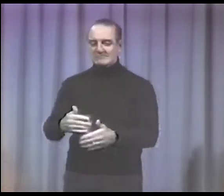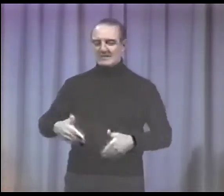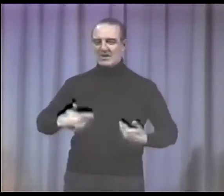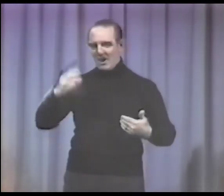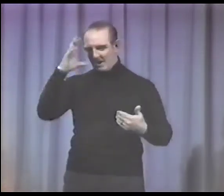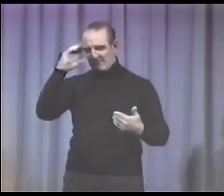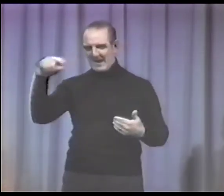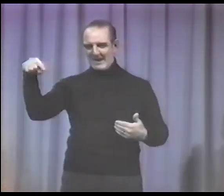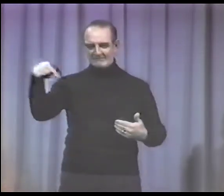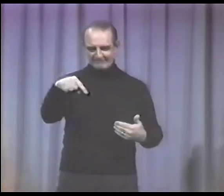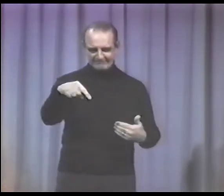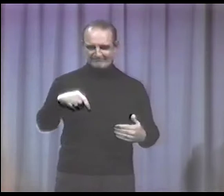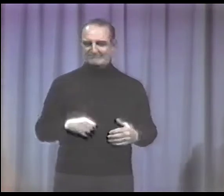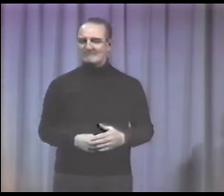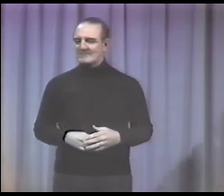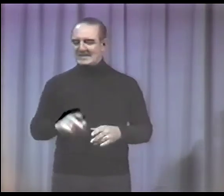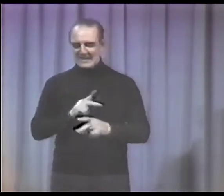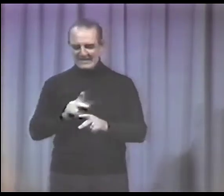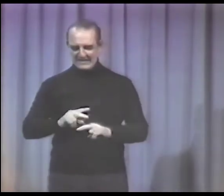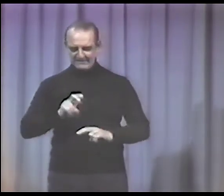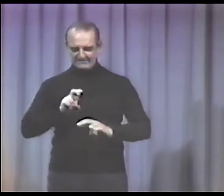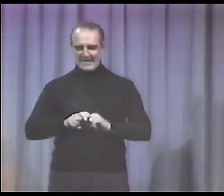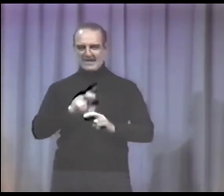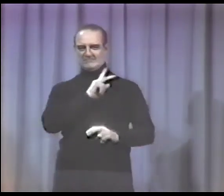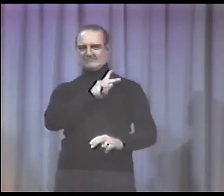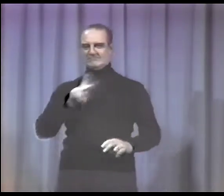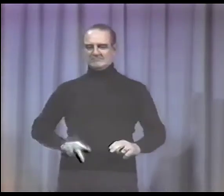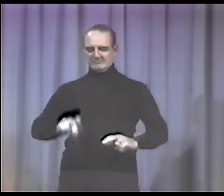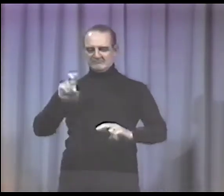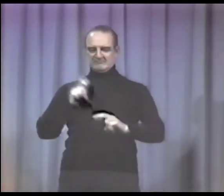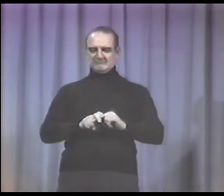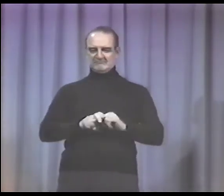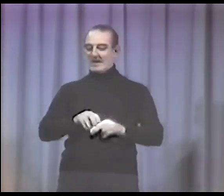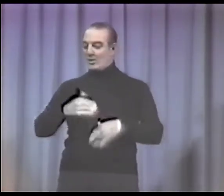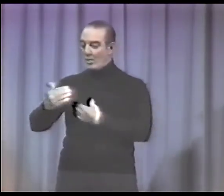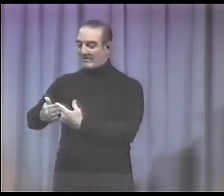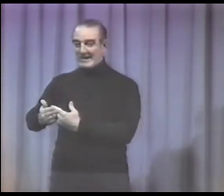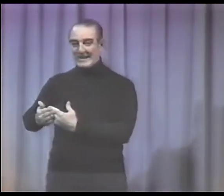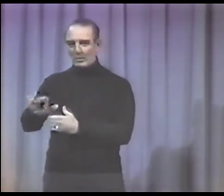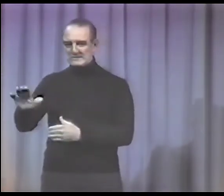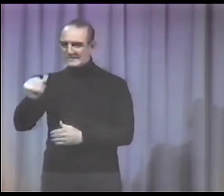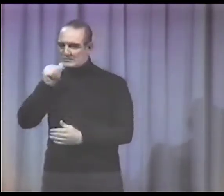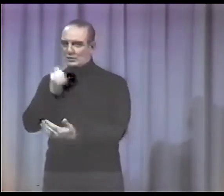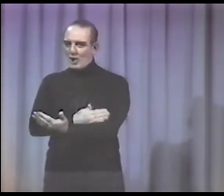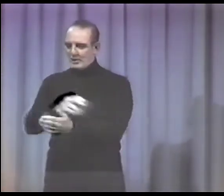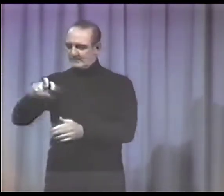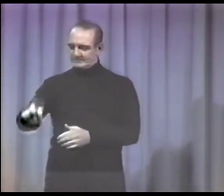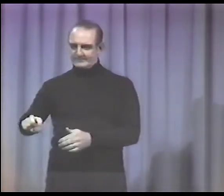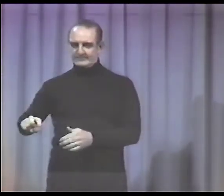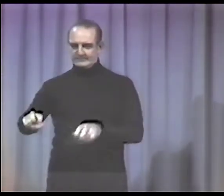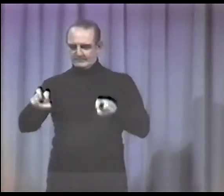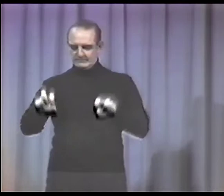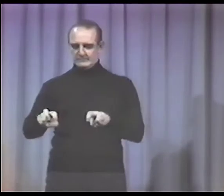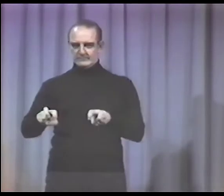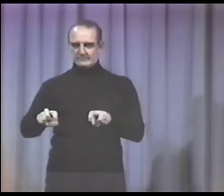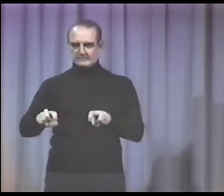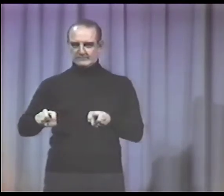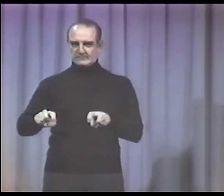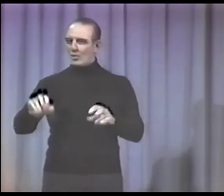The day arrived for the young man to be brought to the arena, and the king sat high on his throne. Next to him was